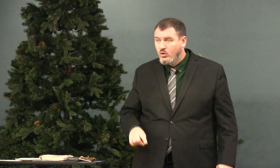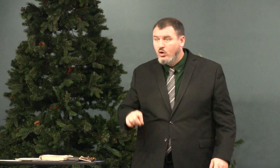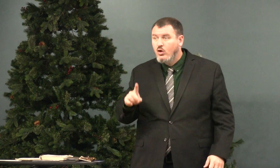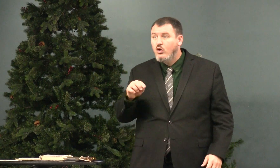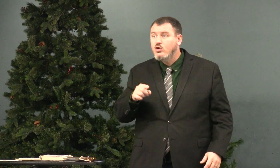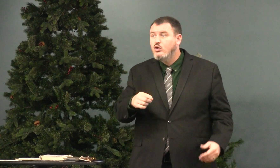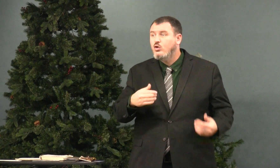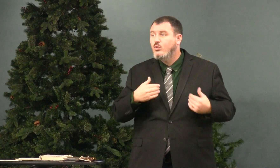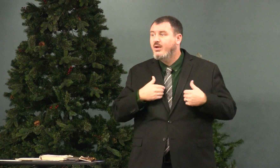me.